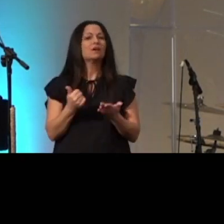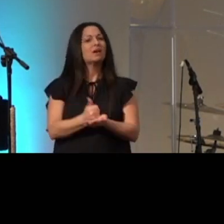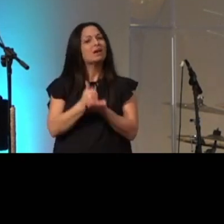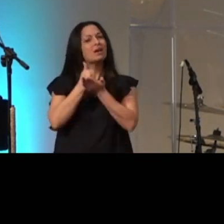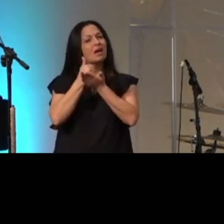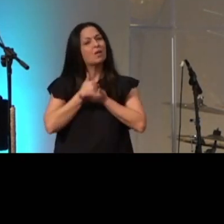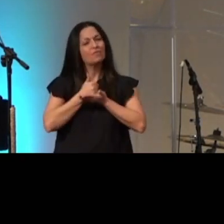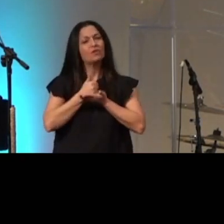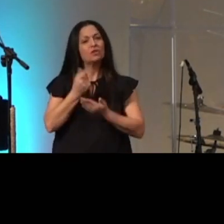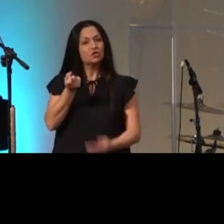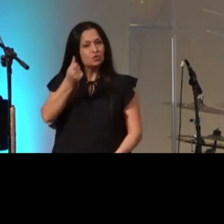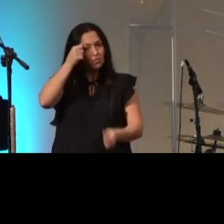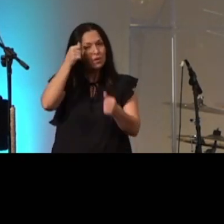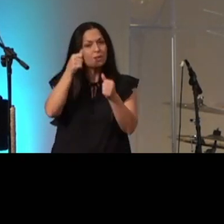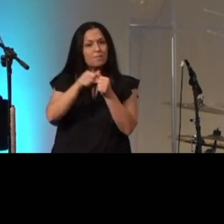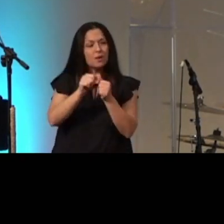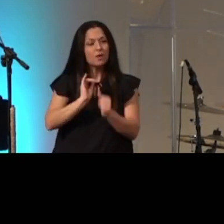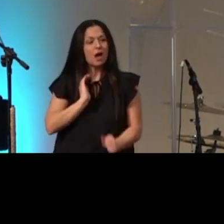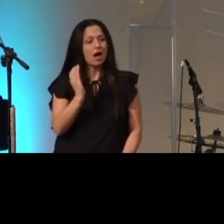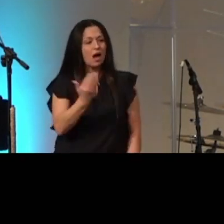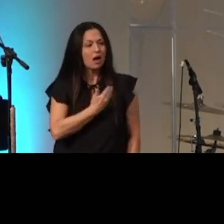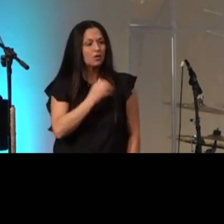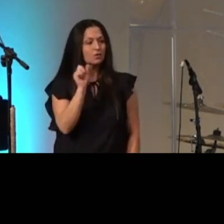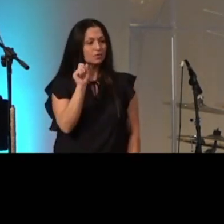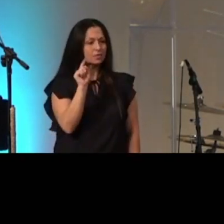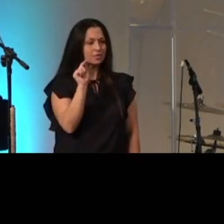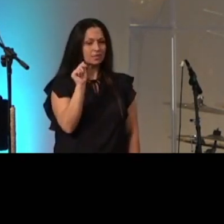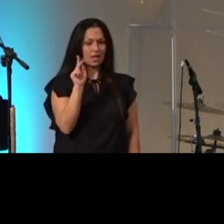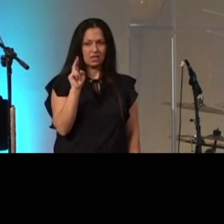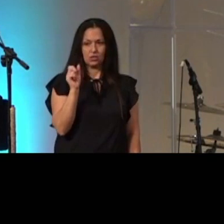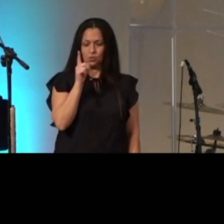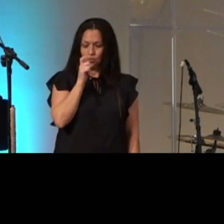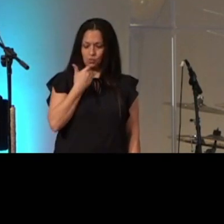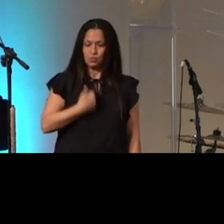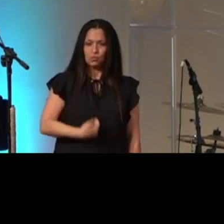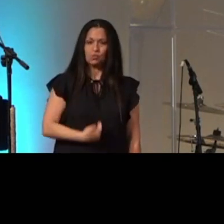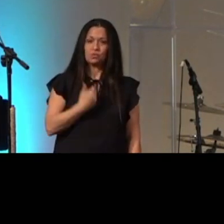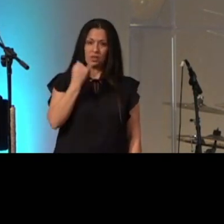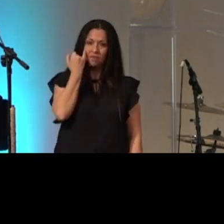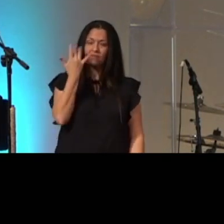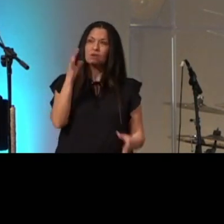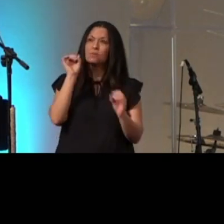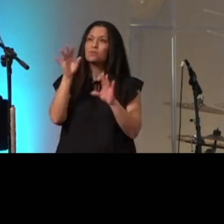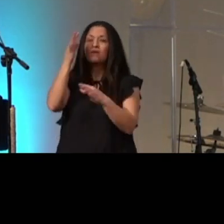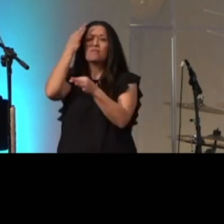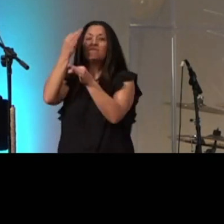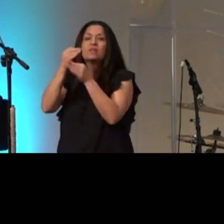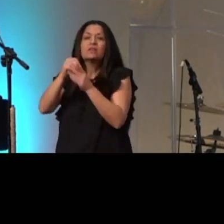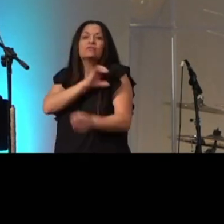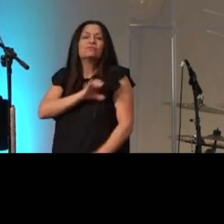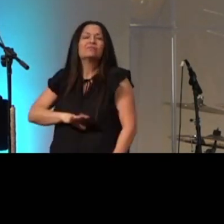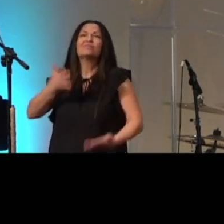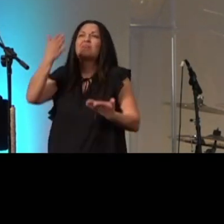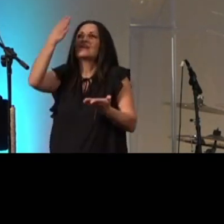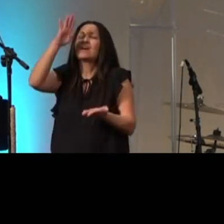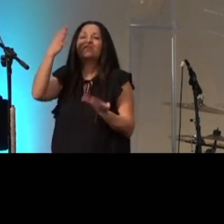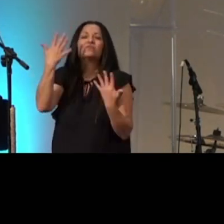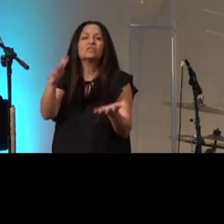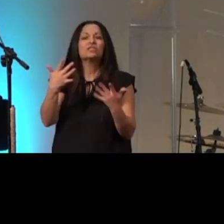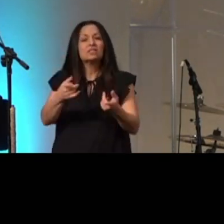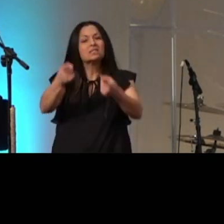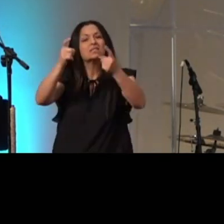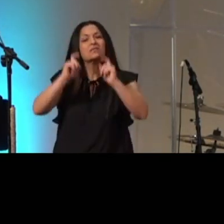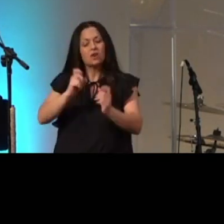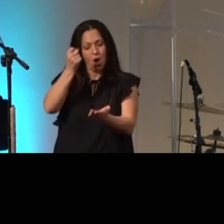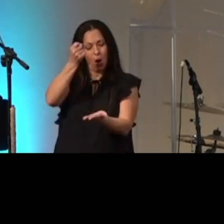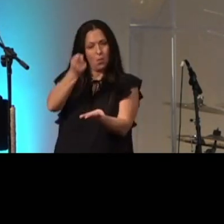that if we have put our faith and trust in christ that we are god approved god has given us